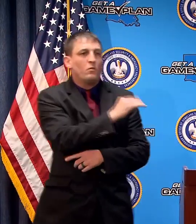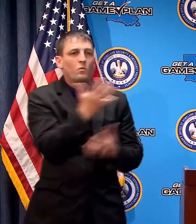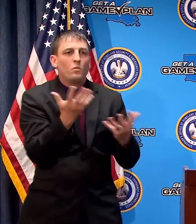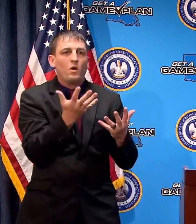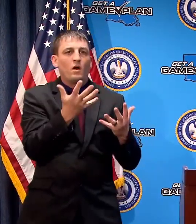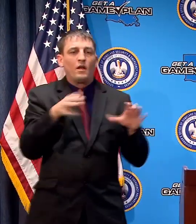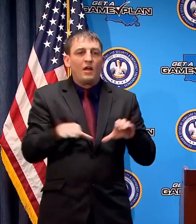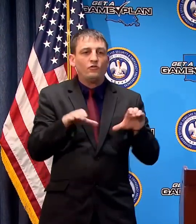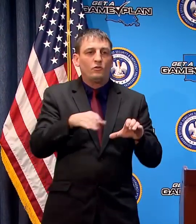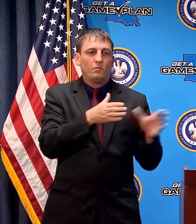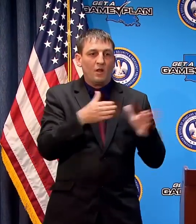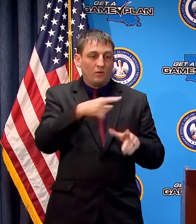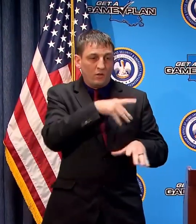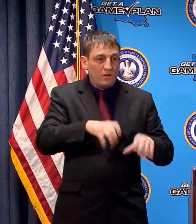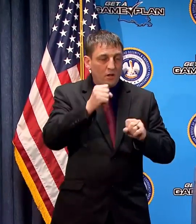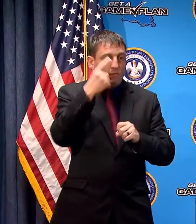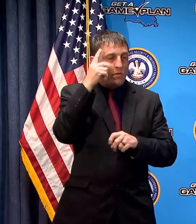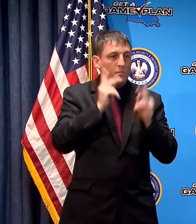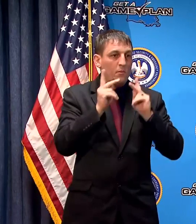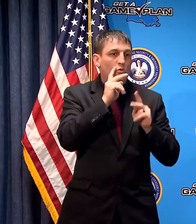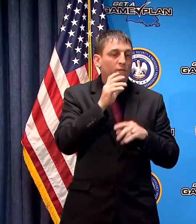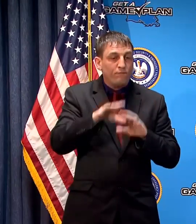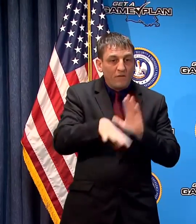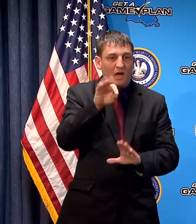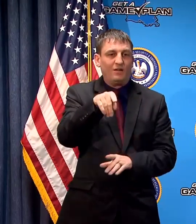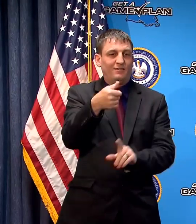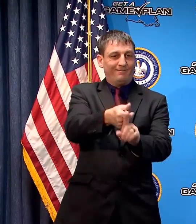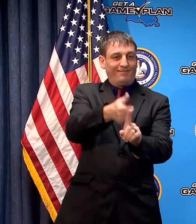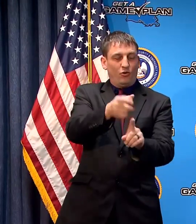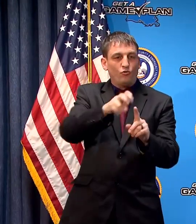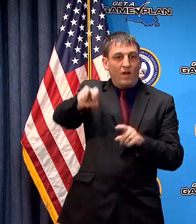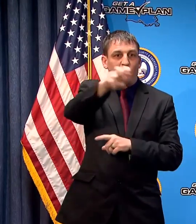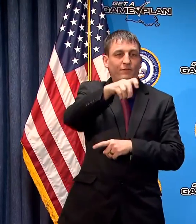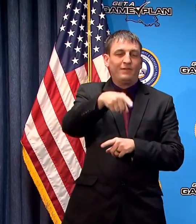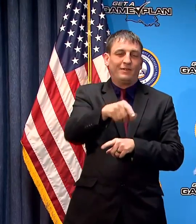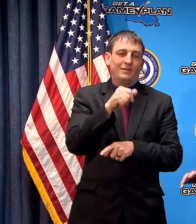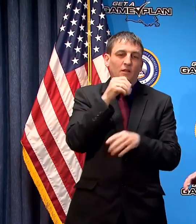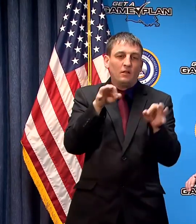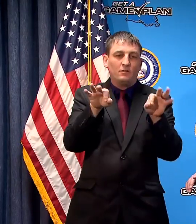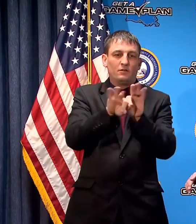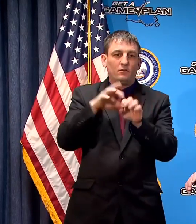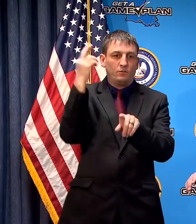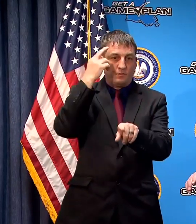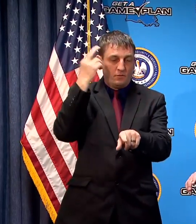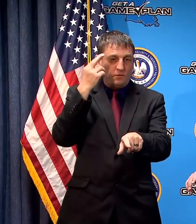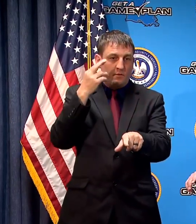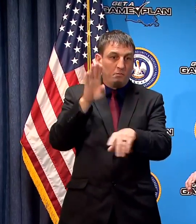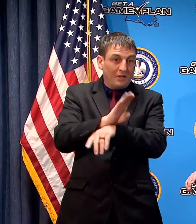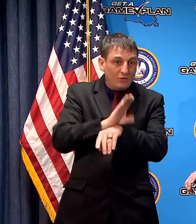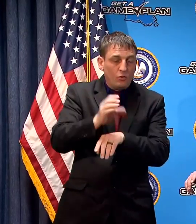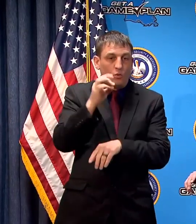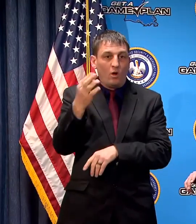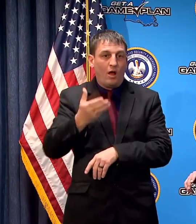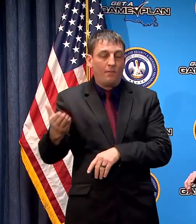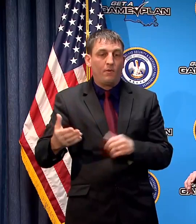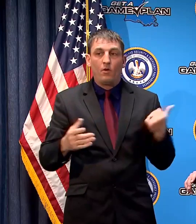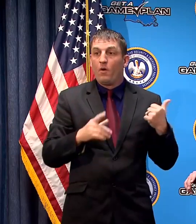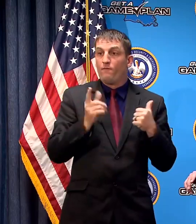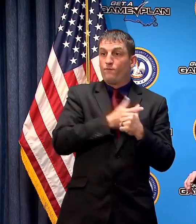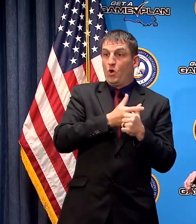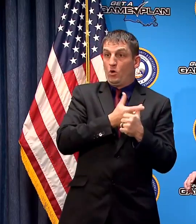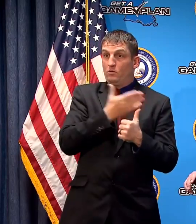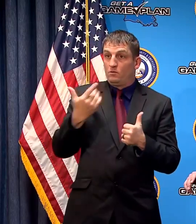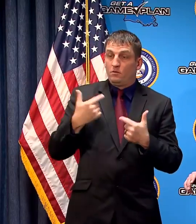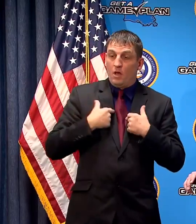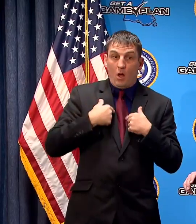traveling for non-essential businesses business or items well first of all I would hope and pray